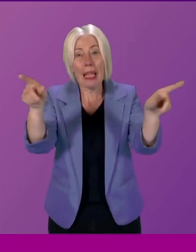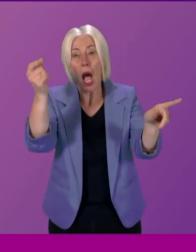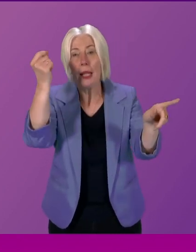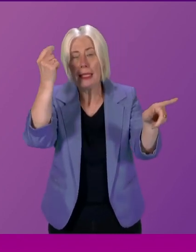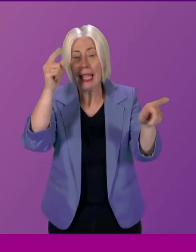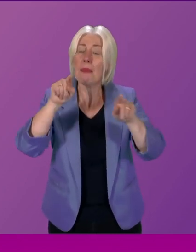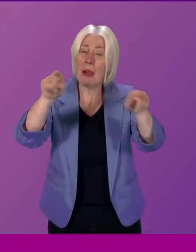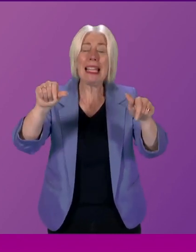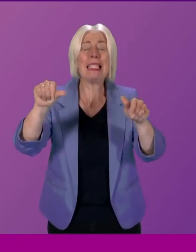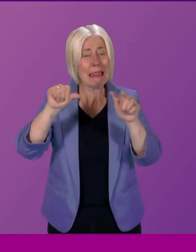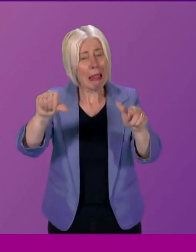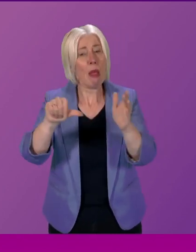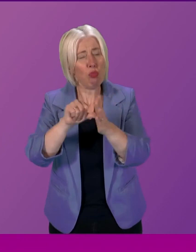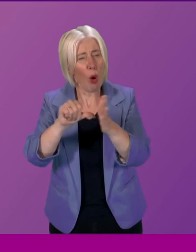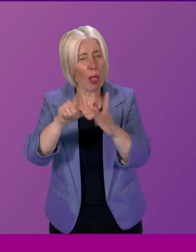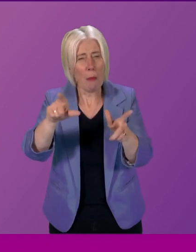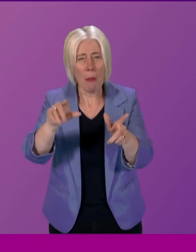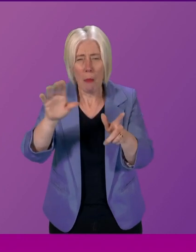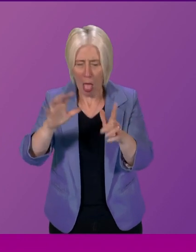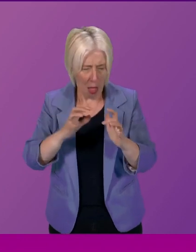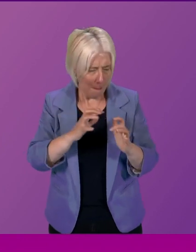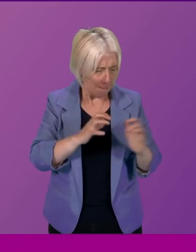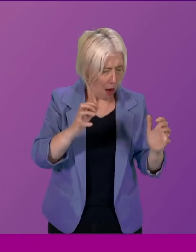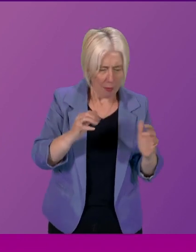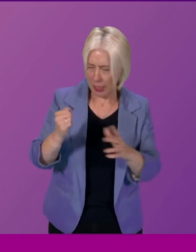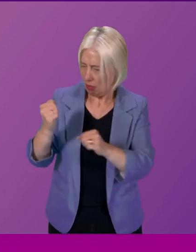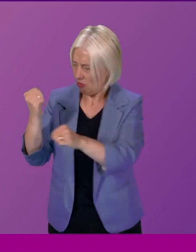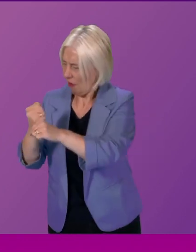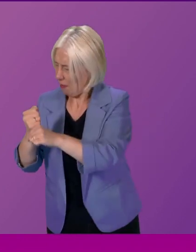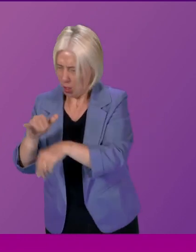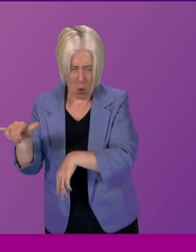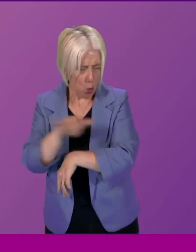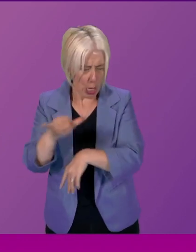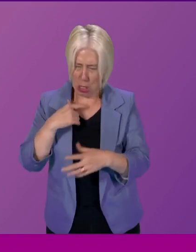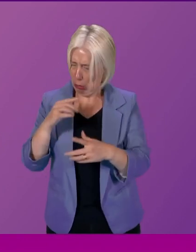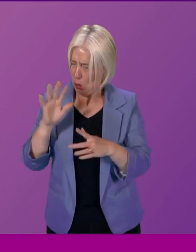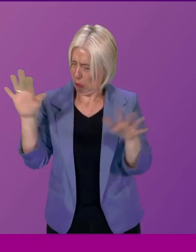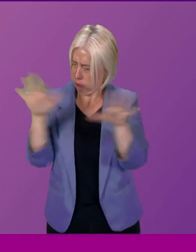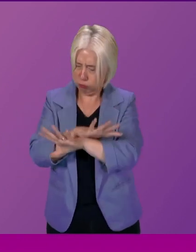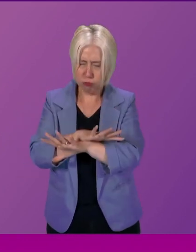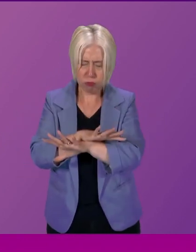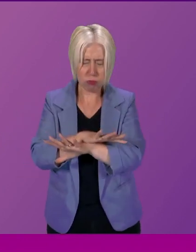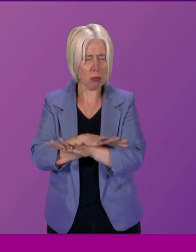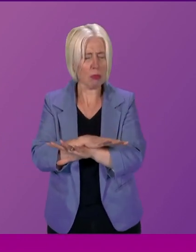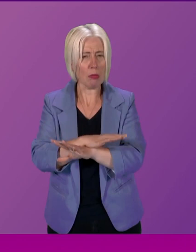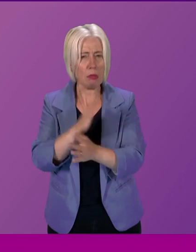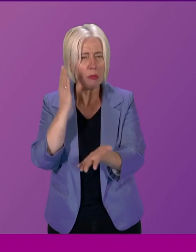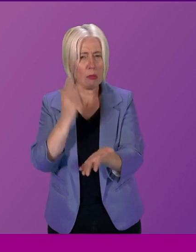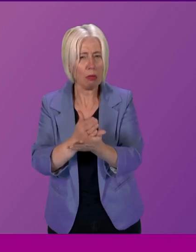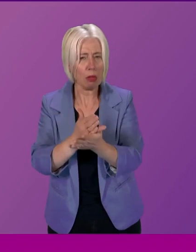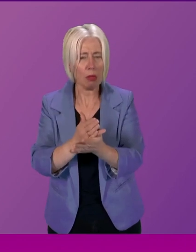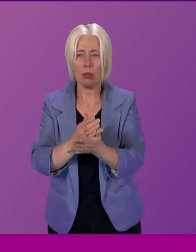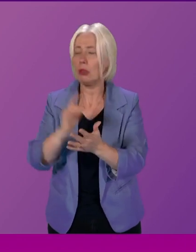have a problem when they're talking about what is parliament and what is government and as I say they get they get confused because